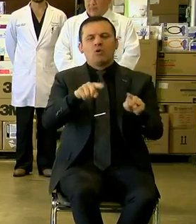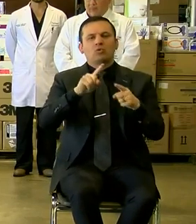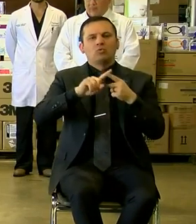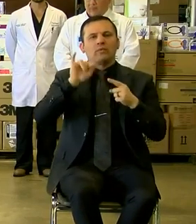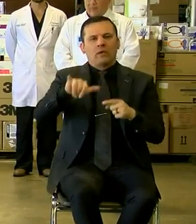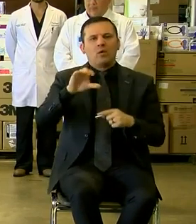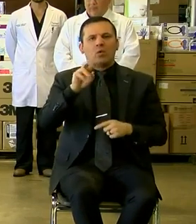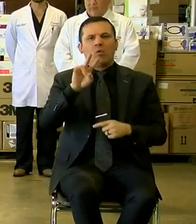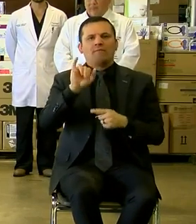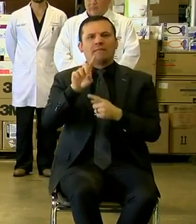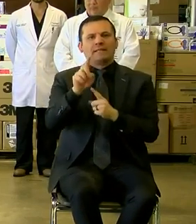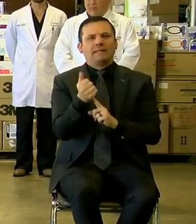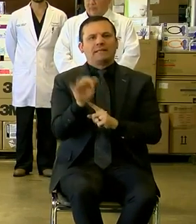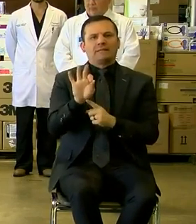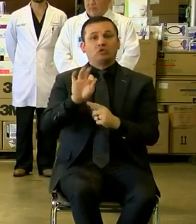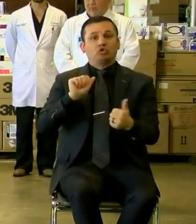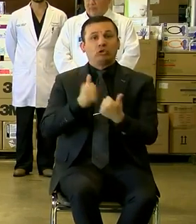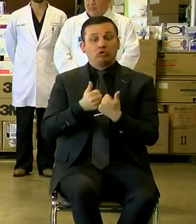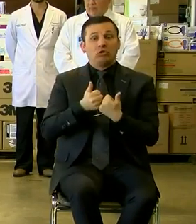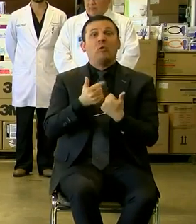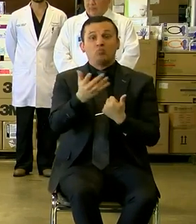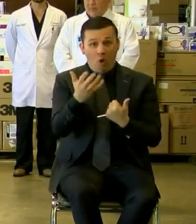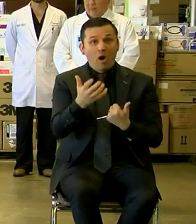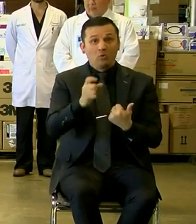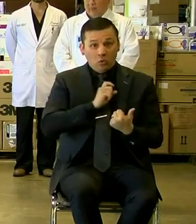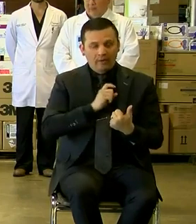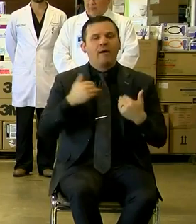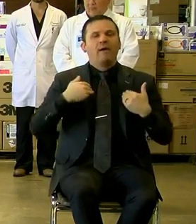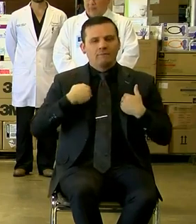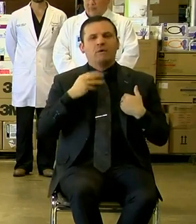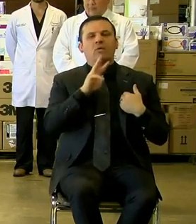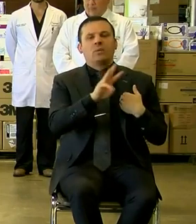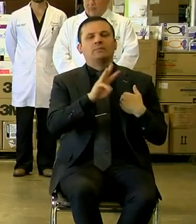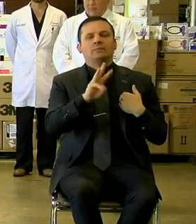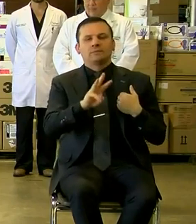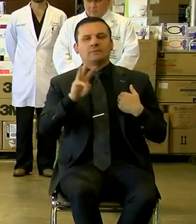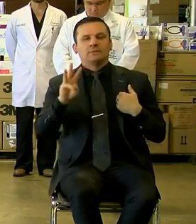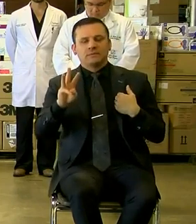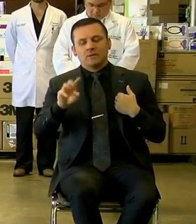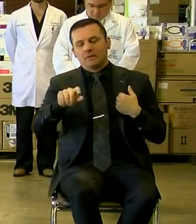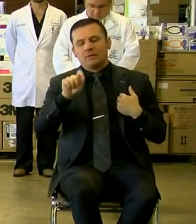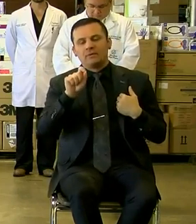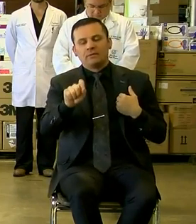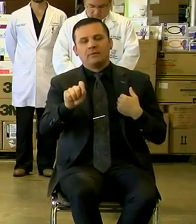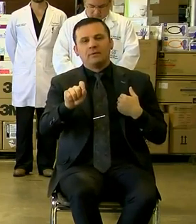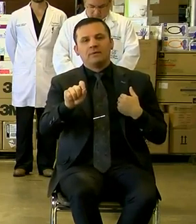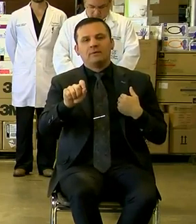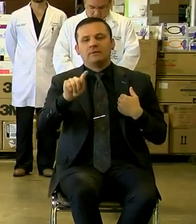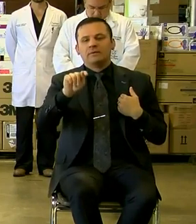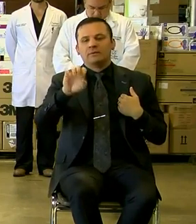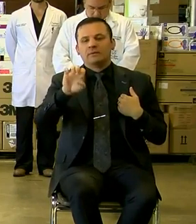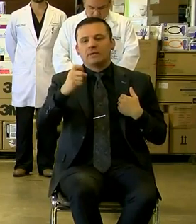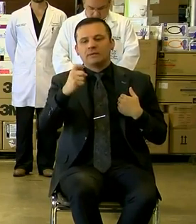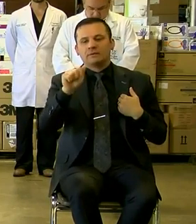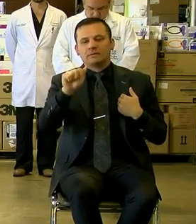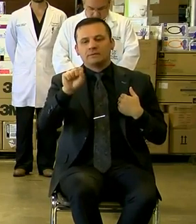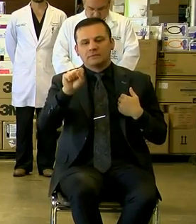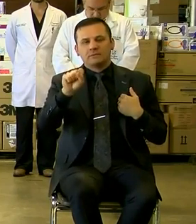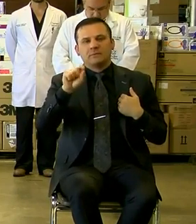-19 challenge, we have a website for you. Go to www.texas